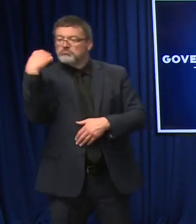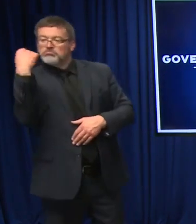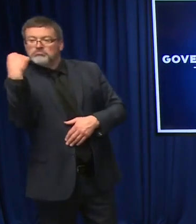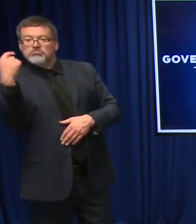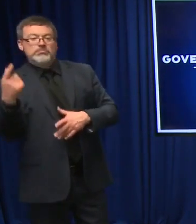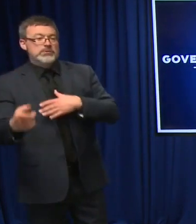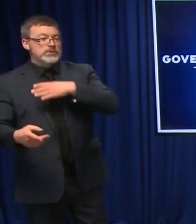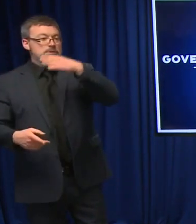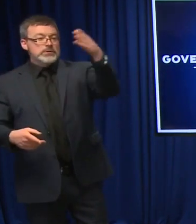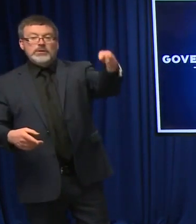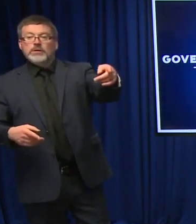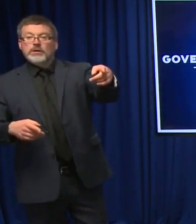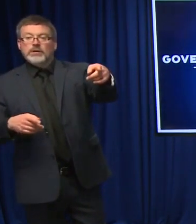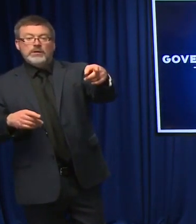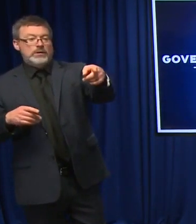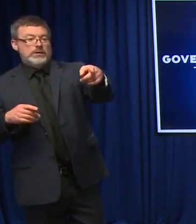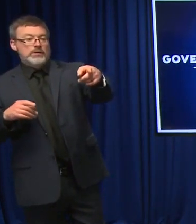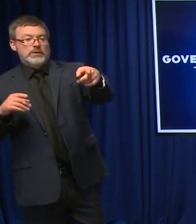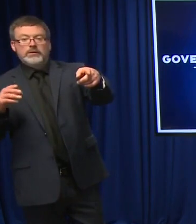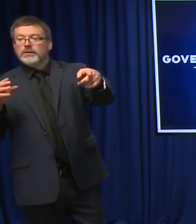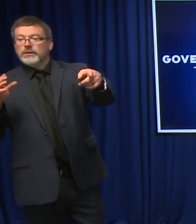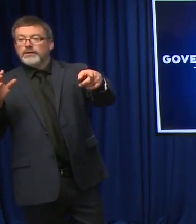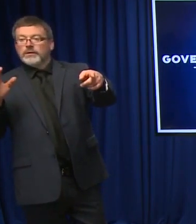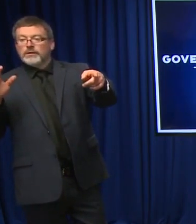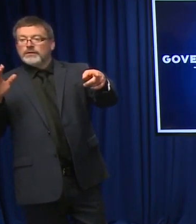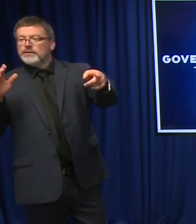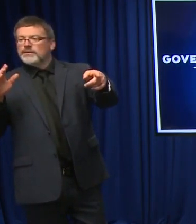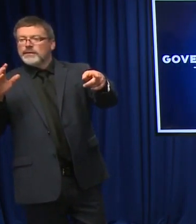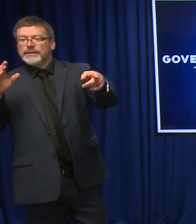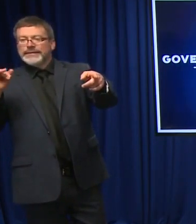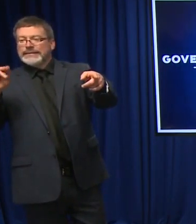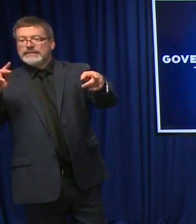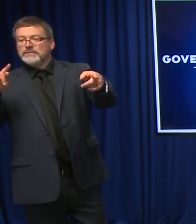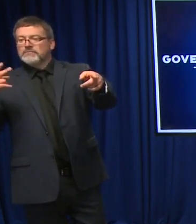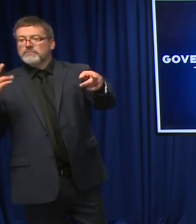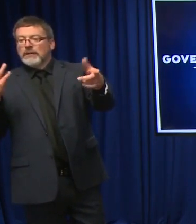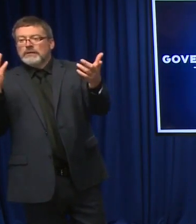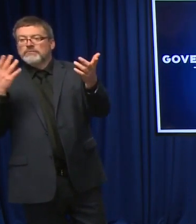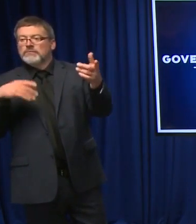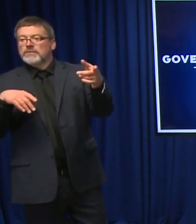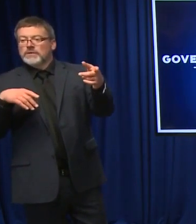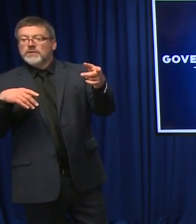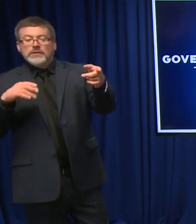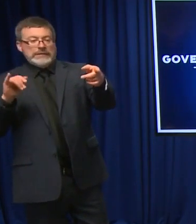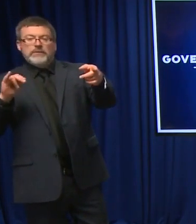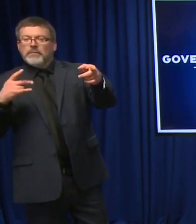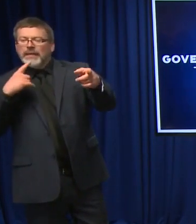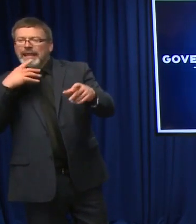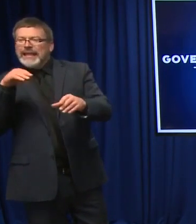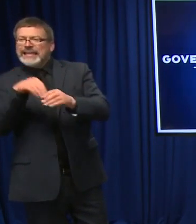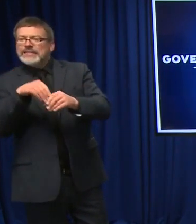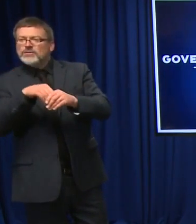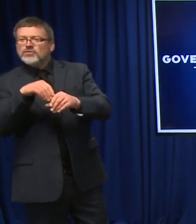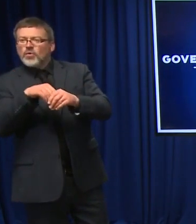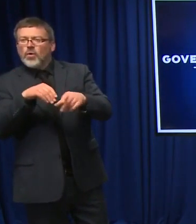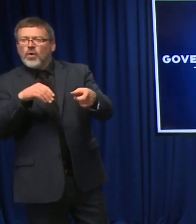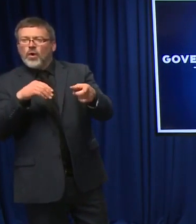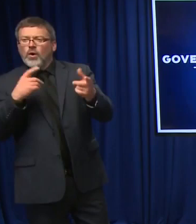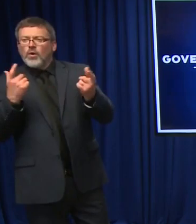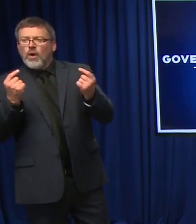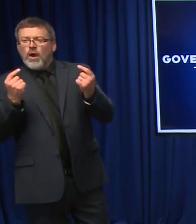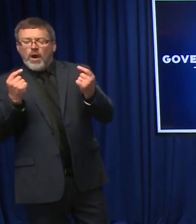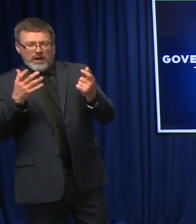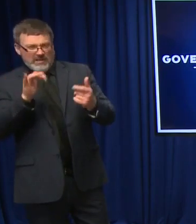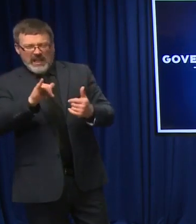about this internal surge. So when you say non-traditional settings, what do you need? And then the staffing, we have